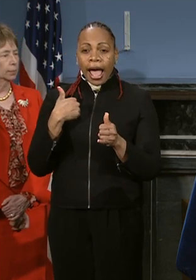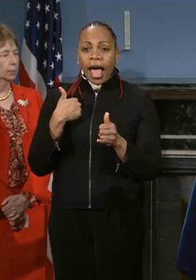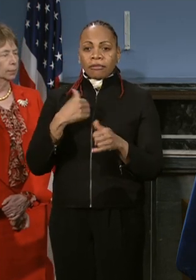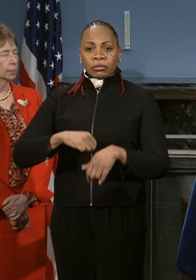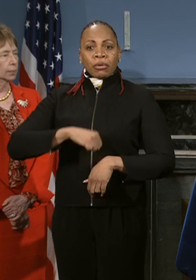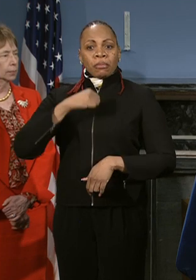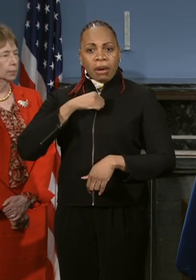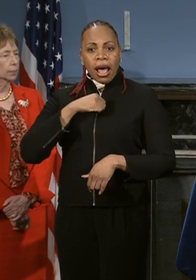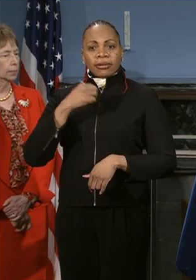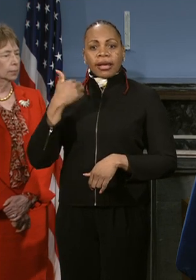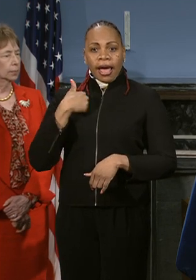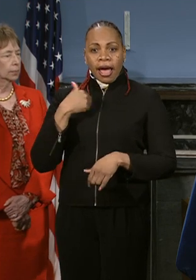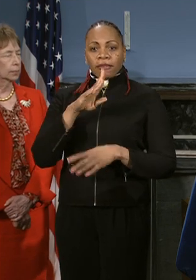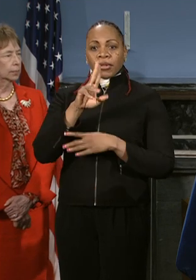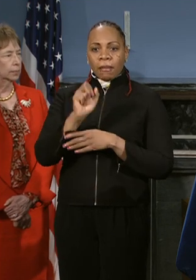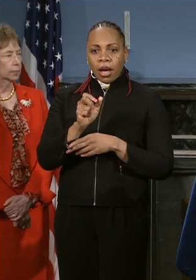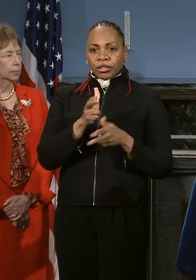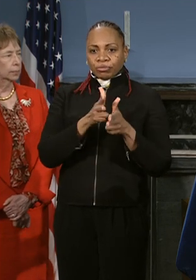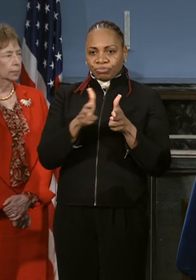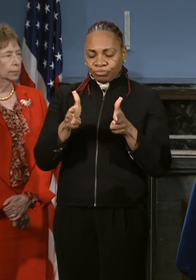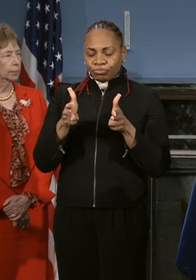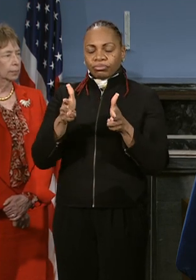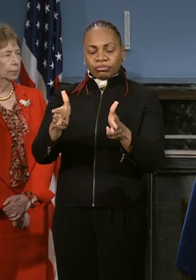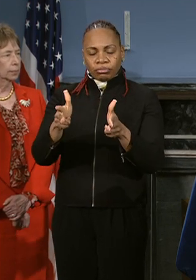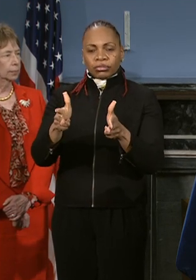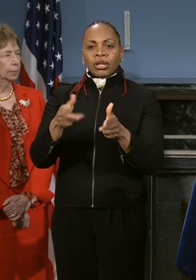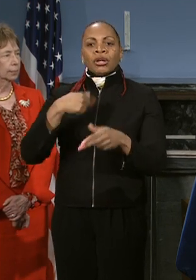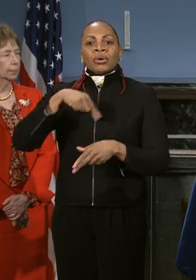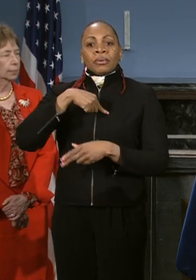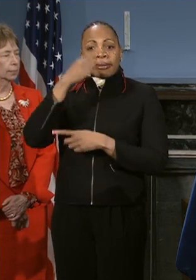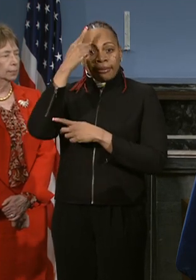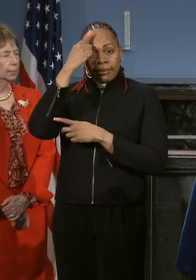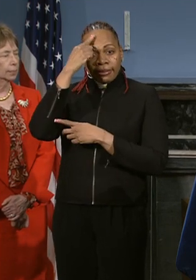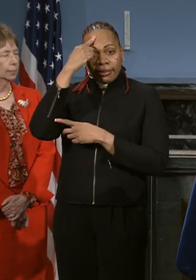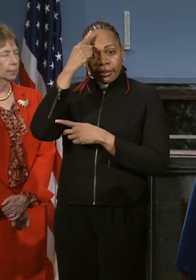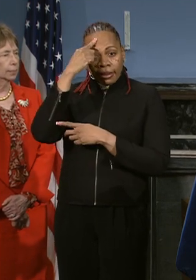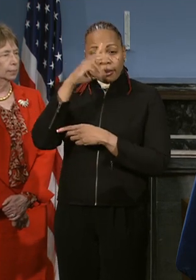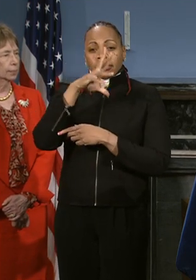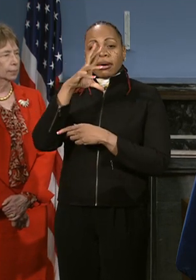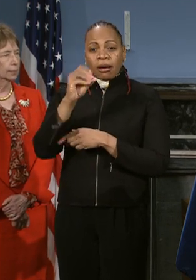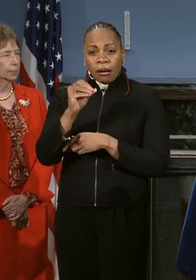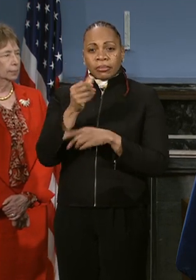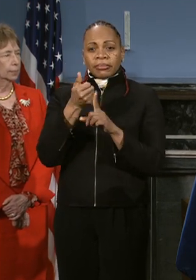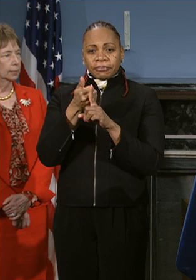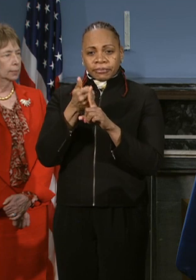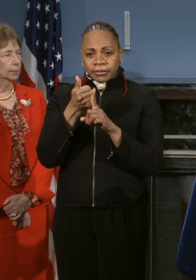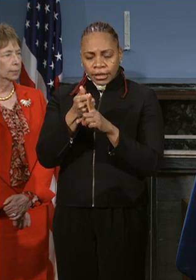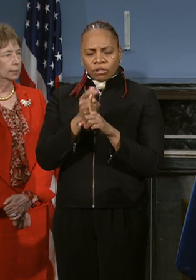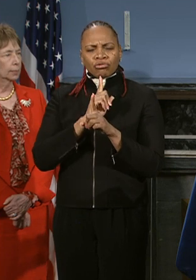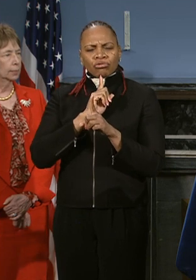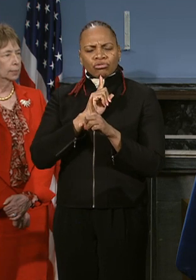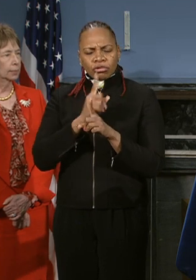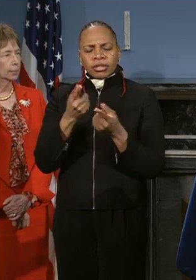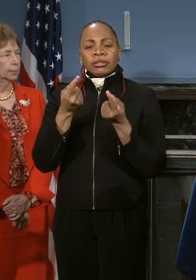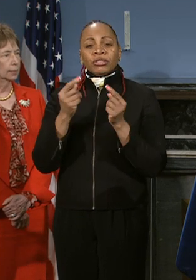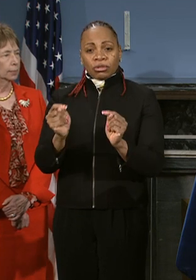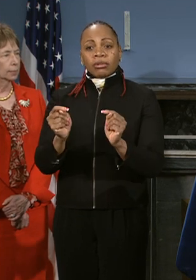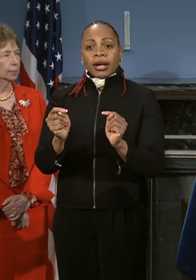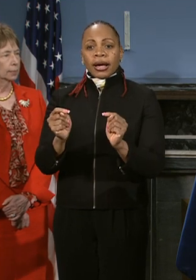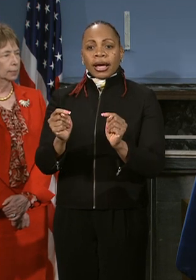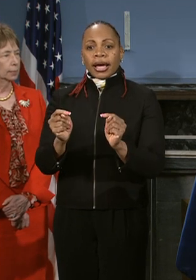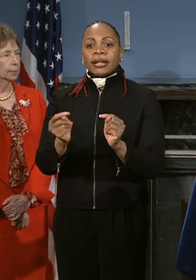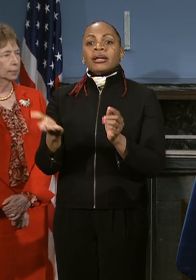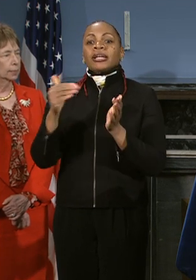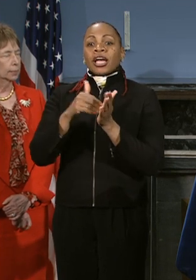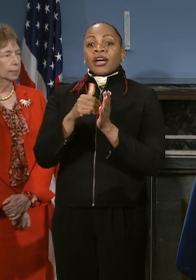their buses out on the street. We think that the companies have been working very hard to try to get their buses out. But again, the